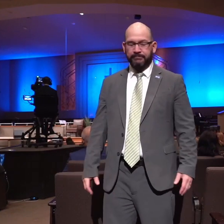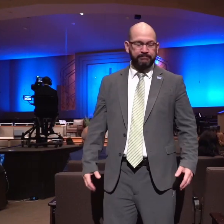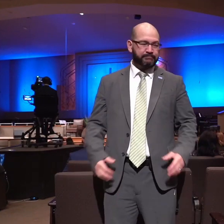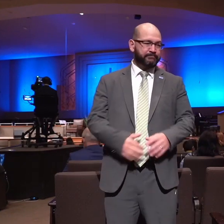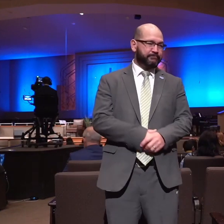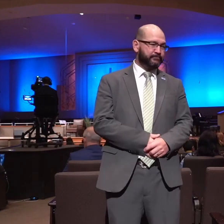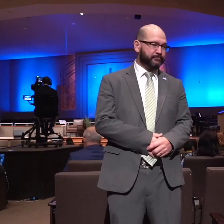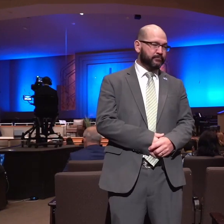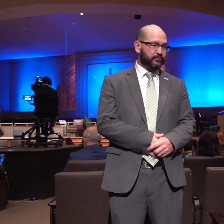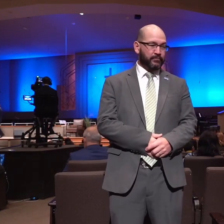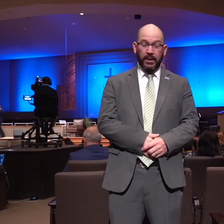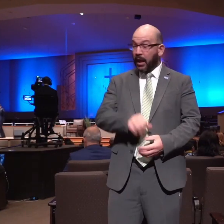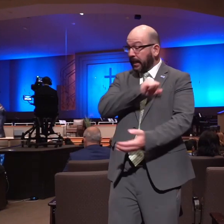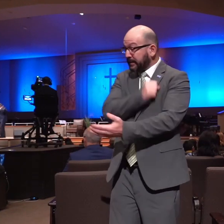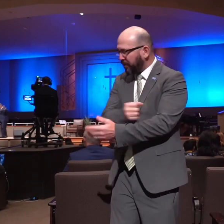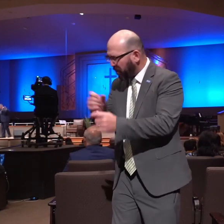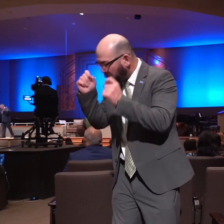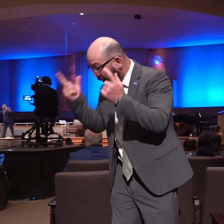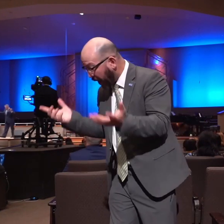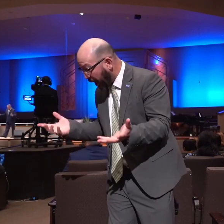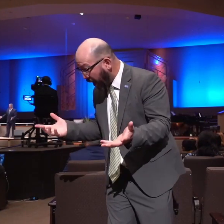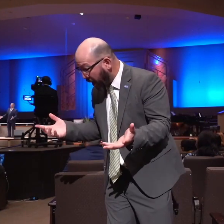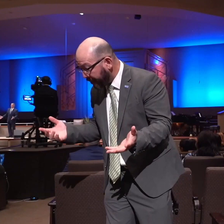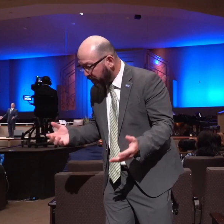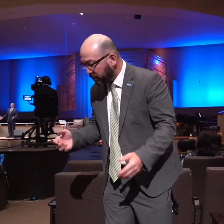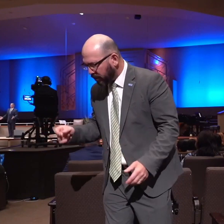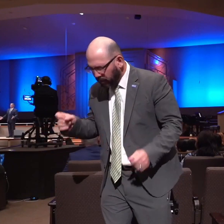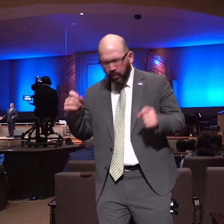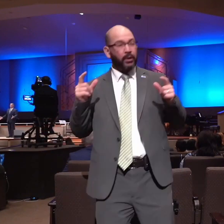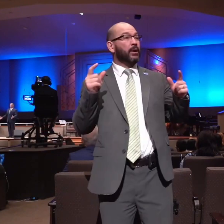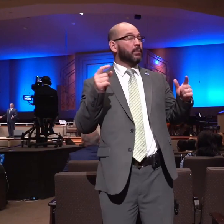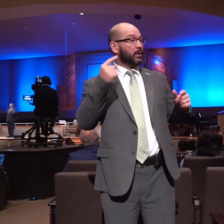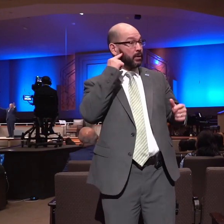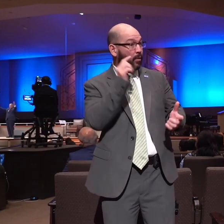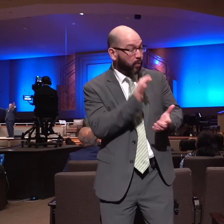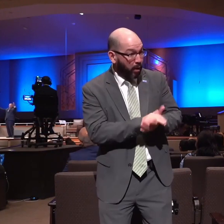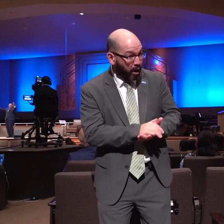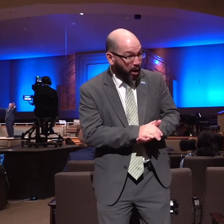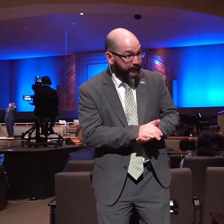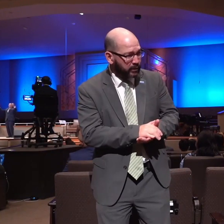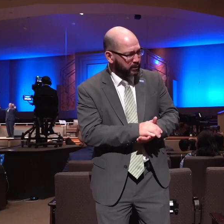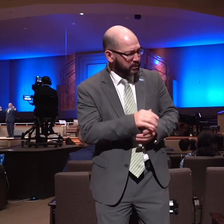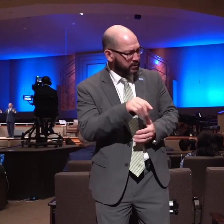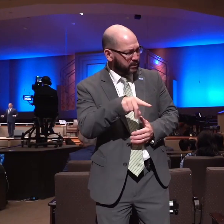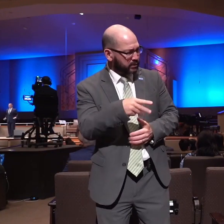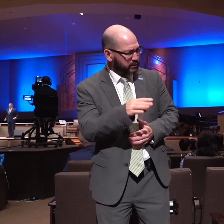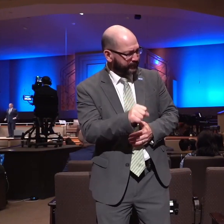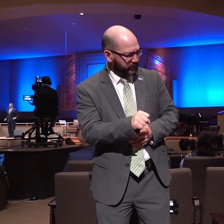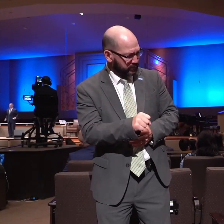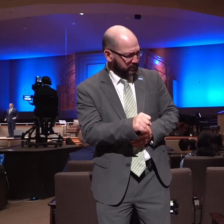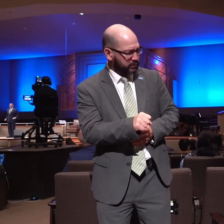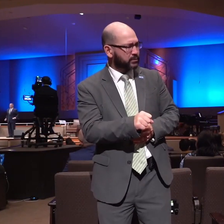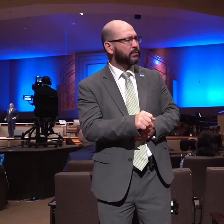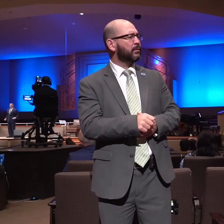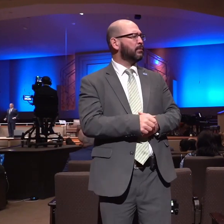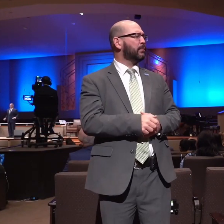and samson awakens to the voice of delilah the philistines beating upon the door and he